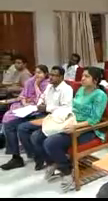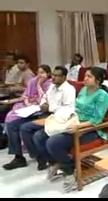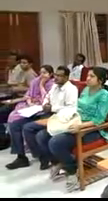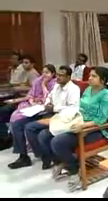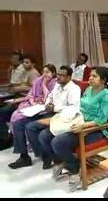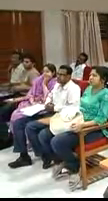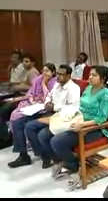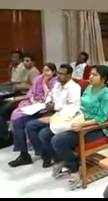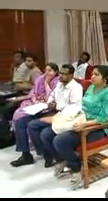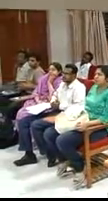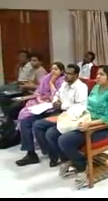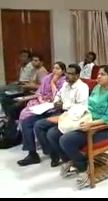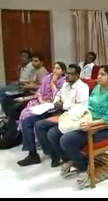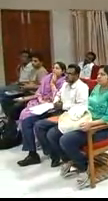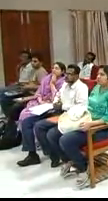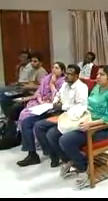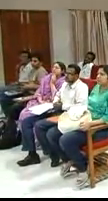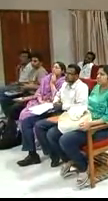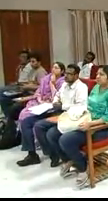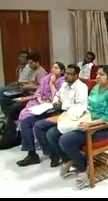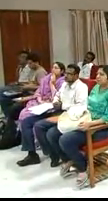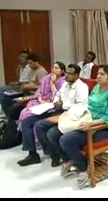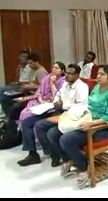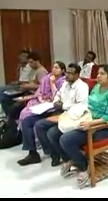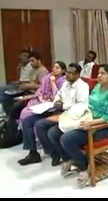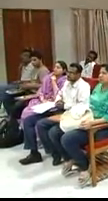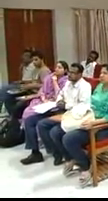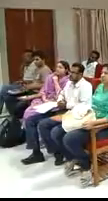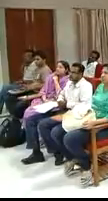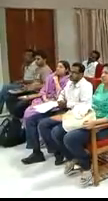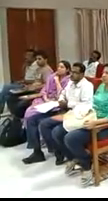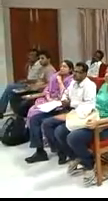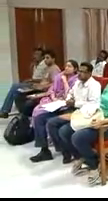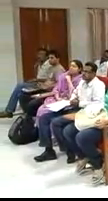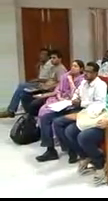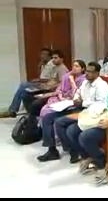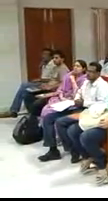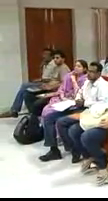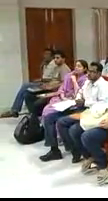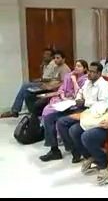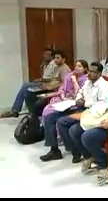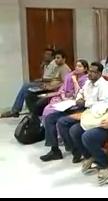And with great difficulty, we could go and then talk on behalf of them. But however,